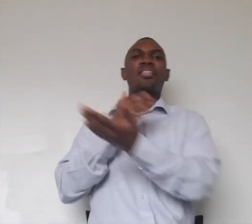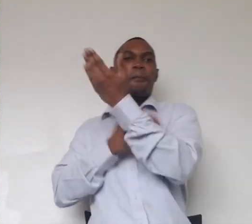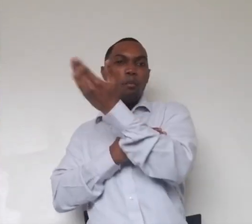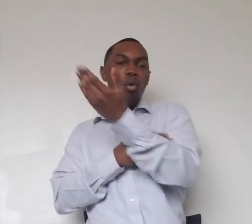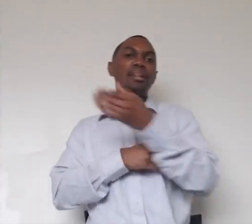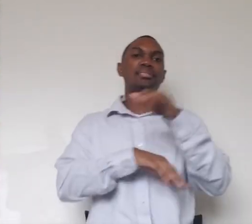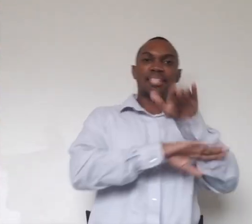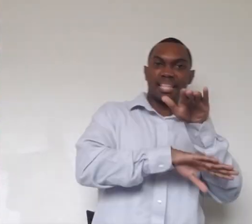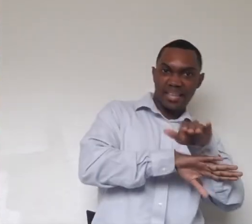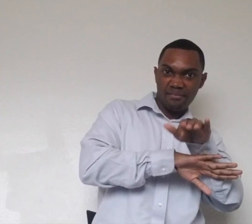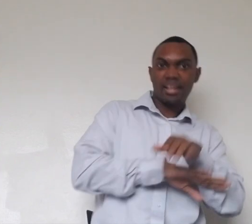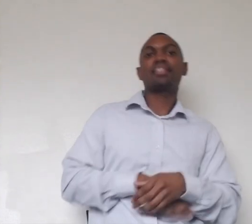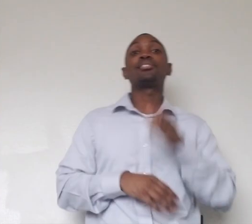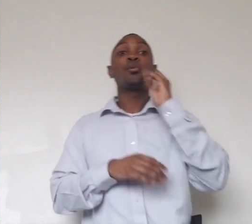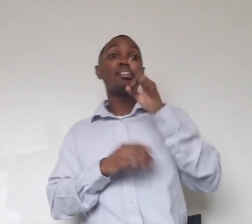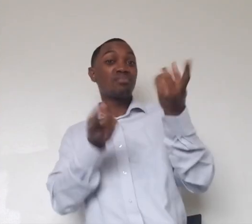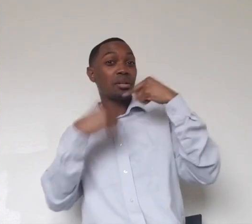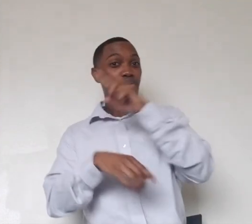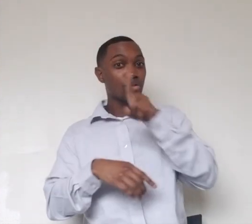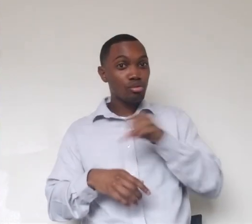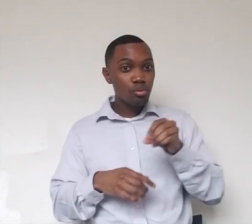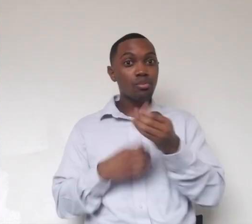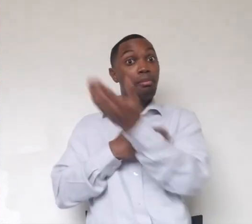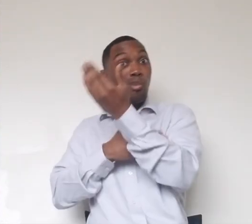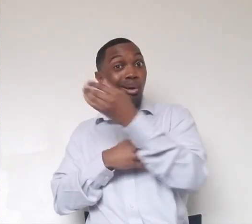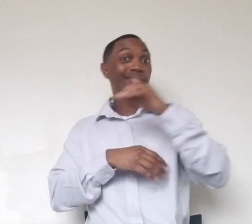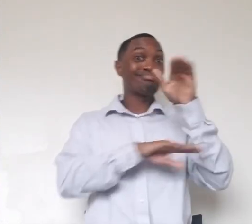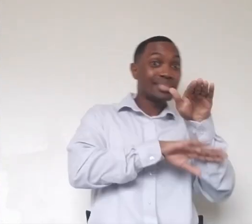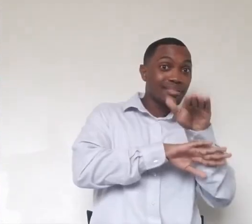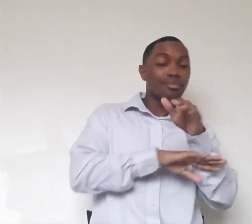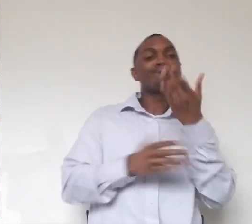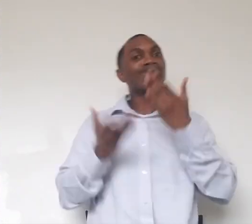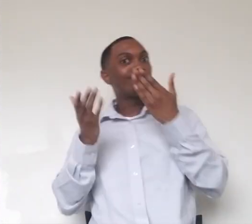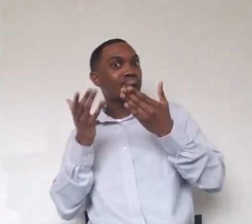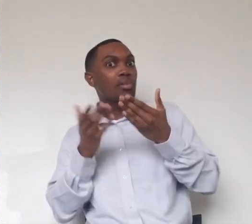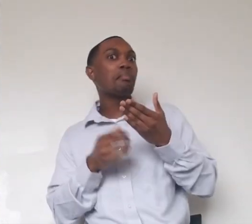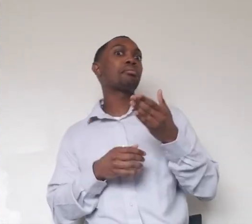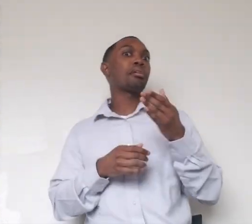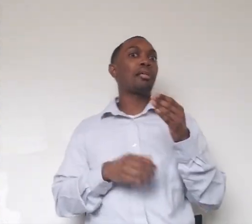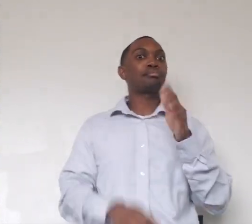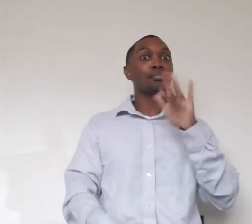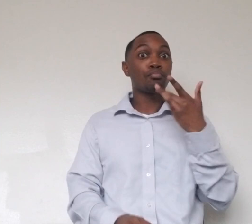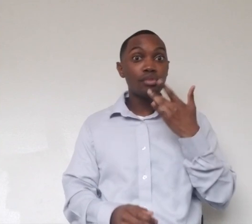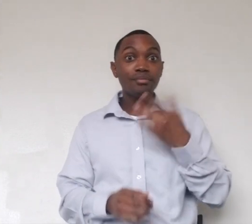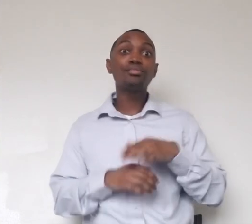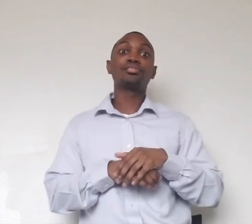or later in the evening for one of our evening events, you've probably had the privilege of hearing John and Imani roar, which is always cool.